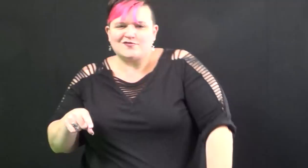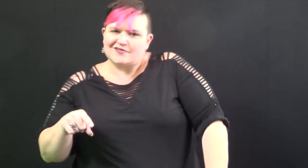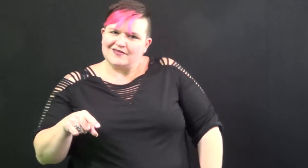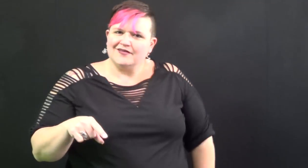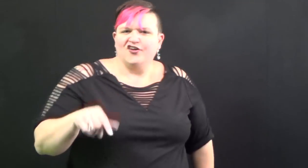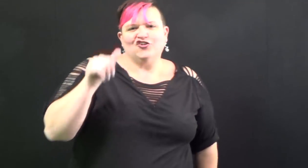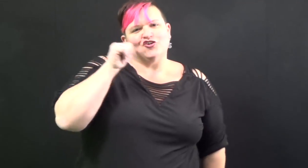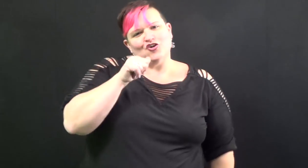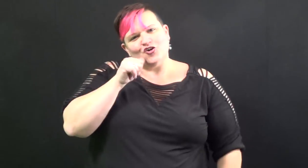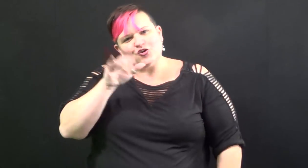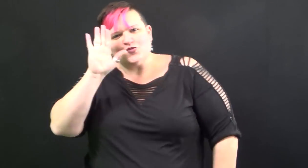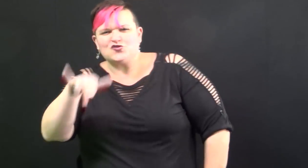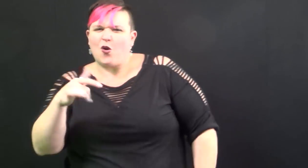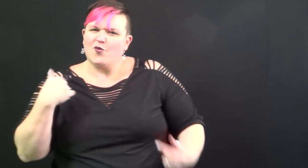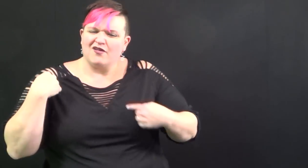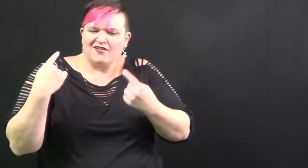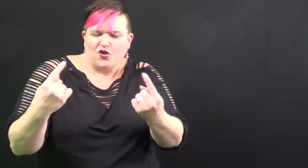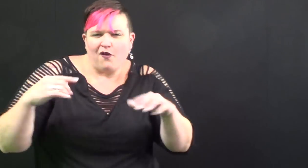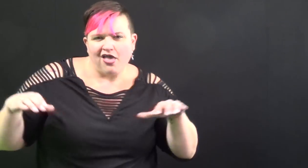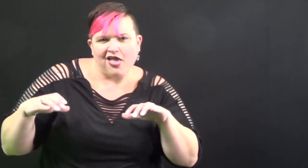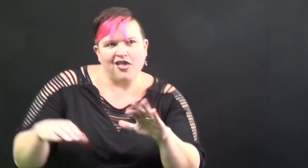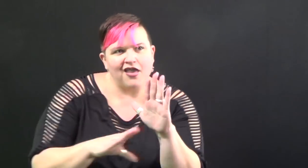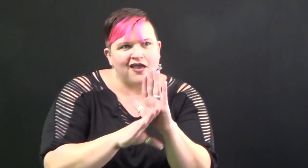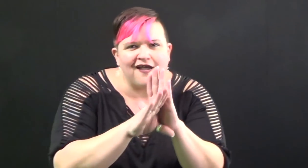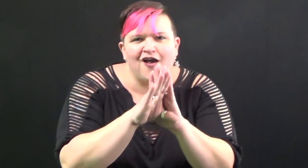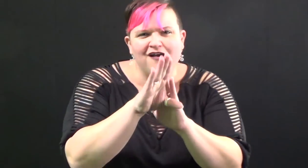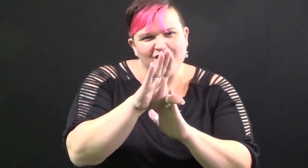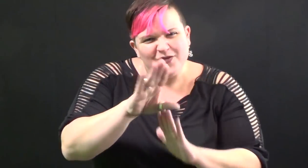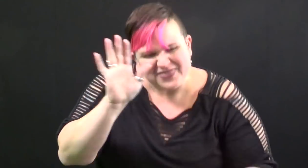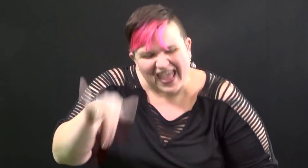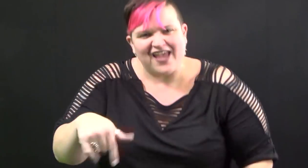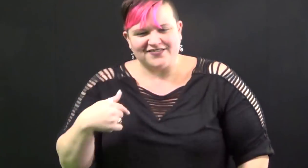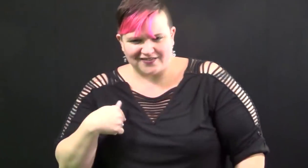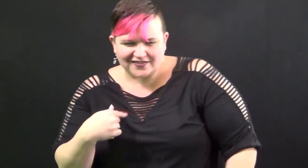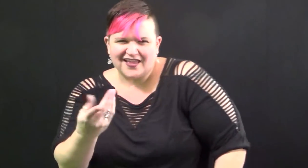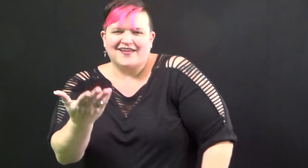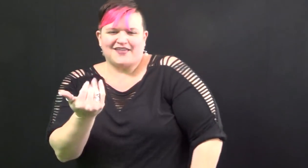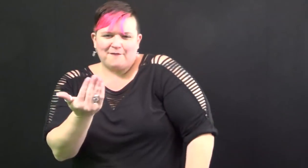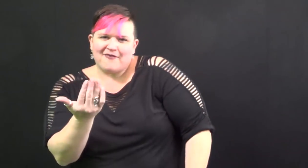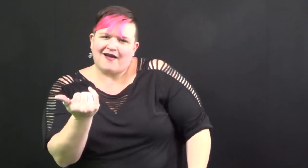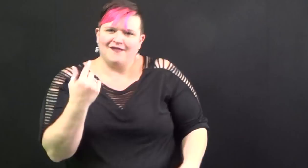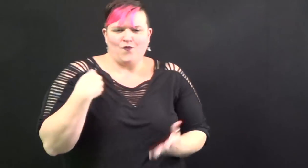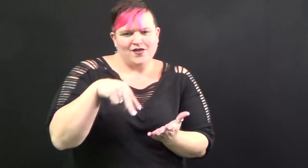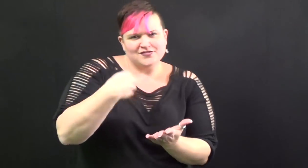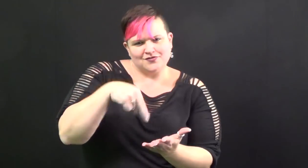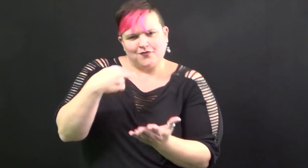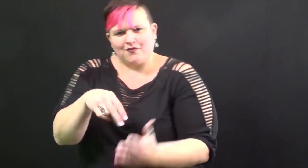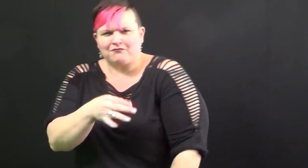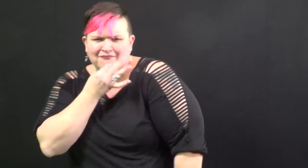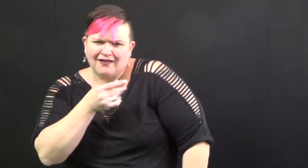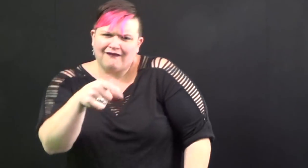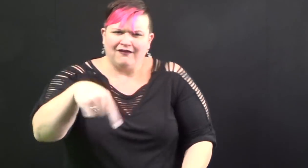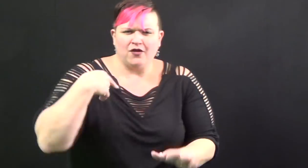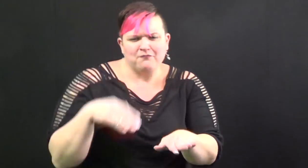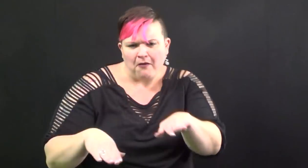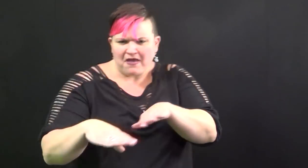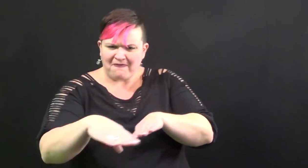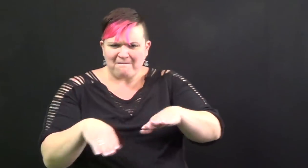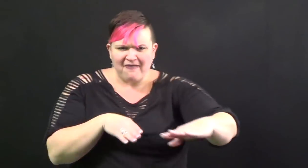Girl, you did your thing. Oh, give me one more. One, two, one, two, always on beat. You must have